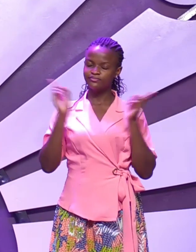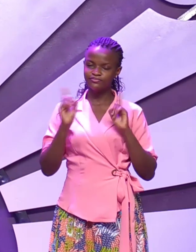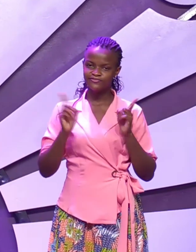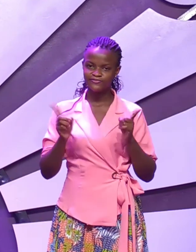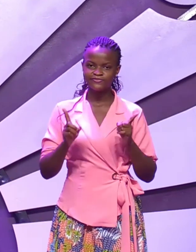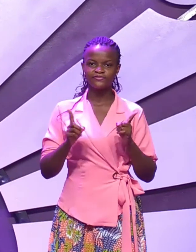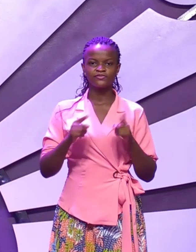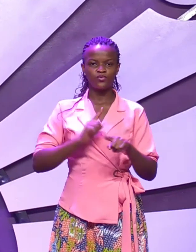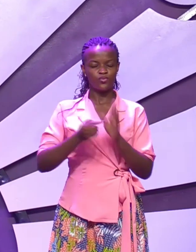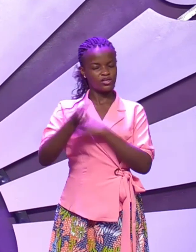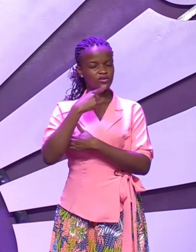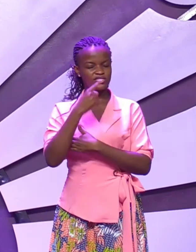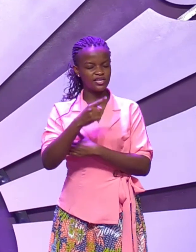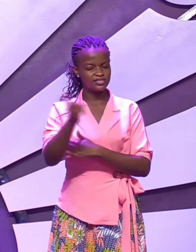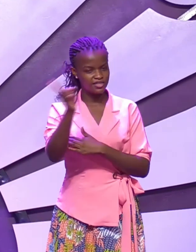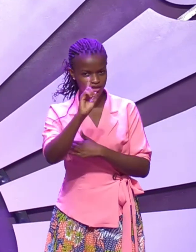so when God says no